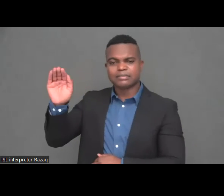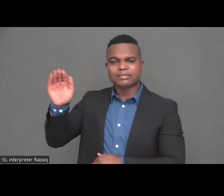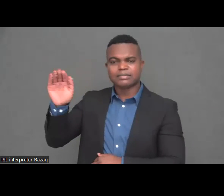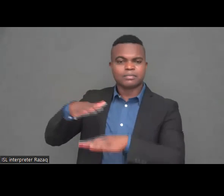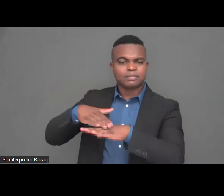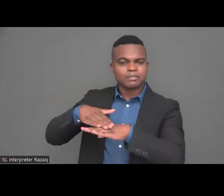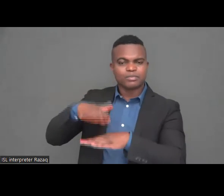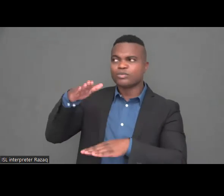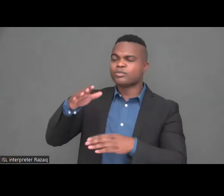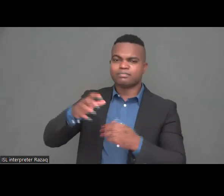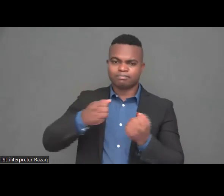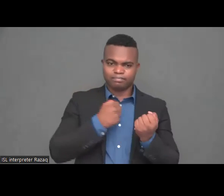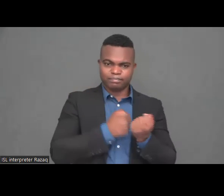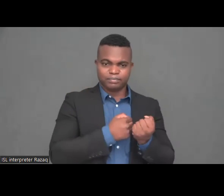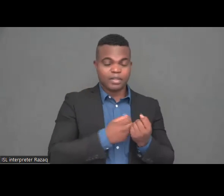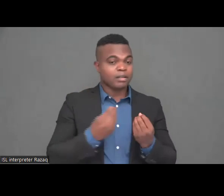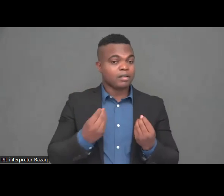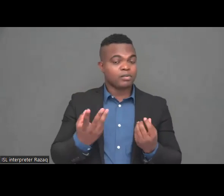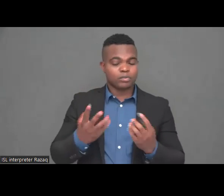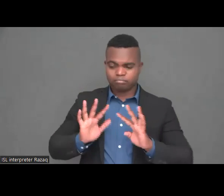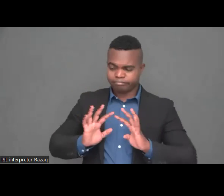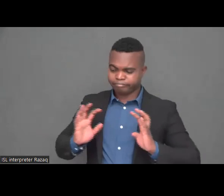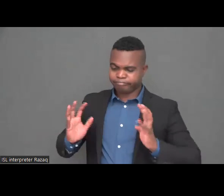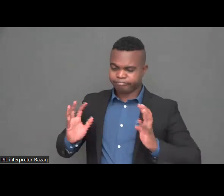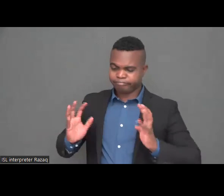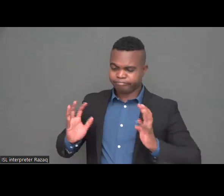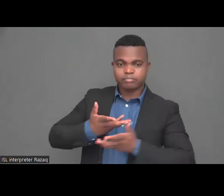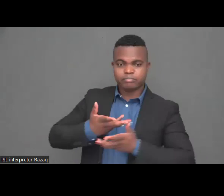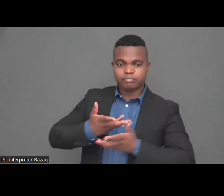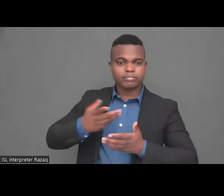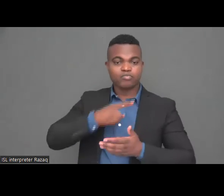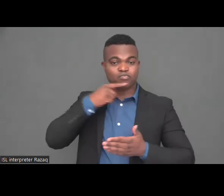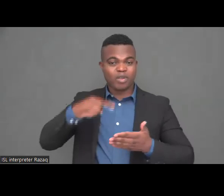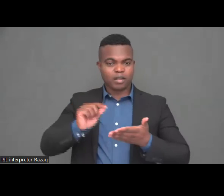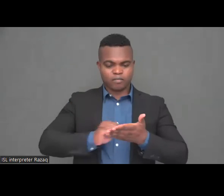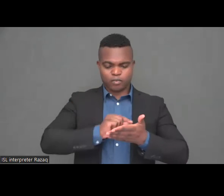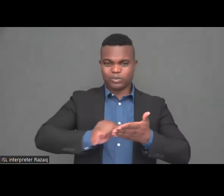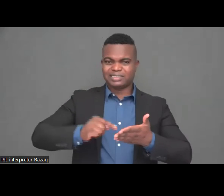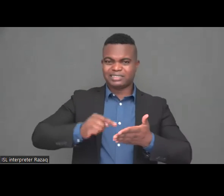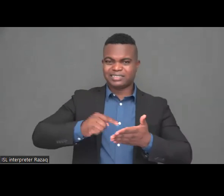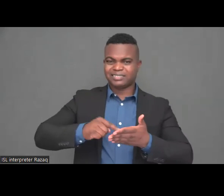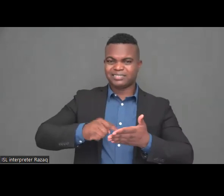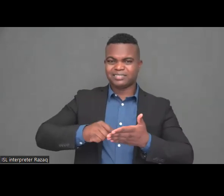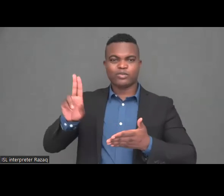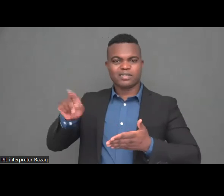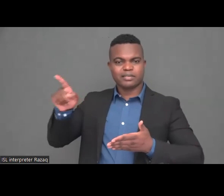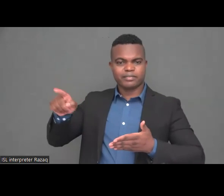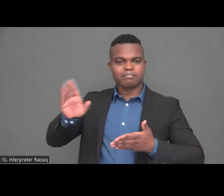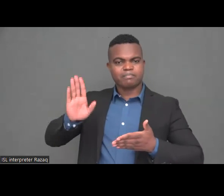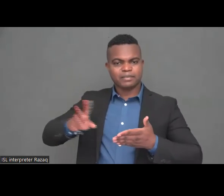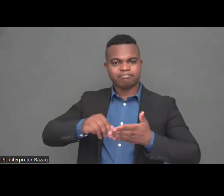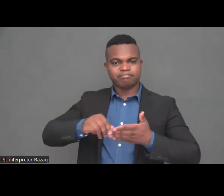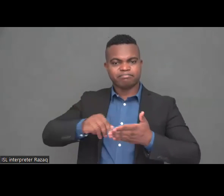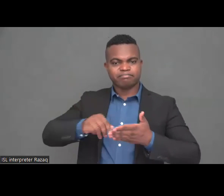United Nations for refugees with disabilities from Ukraine for persons with disabilities from